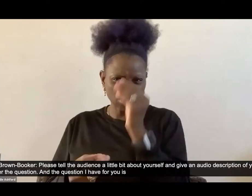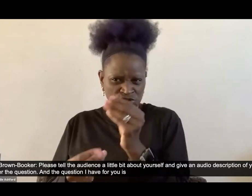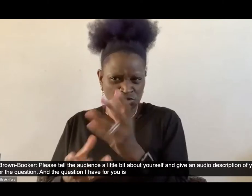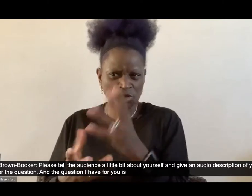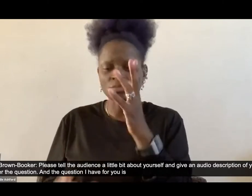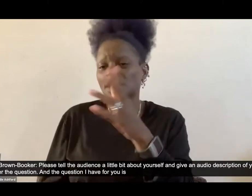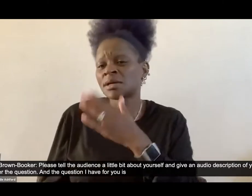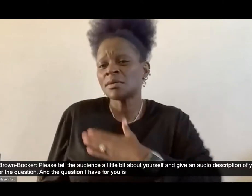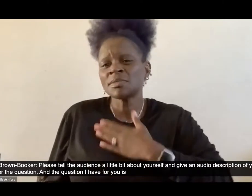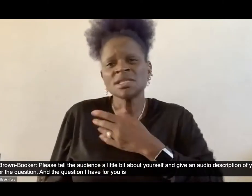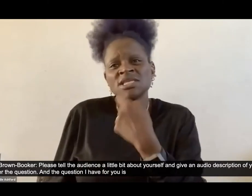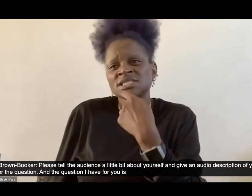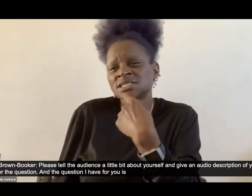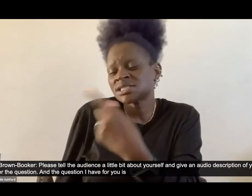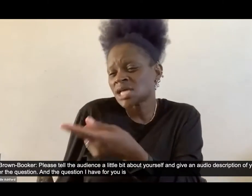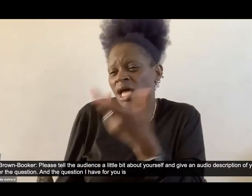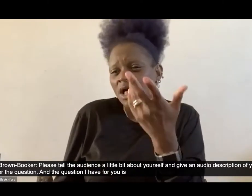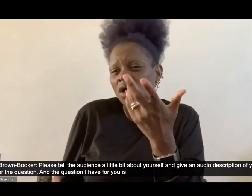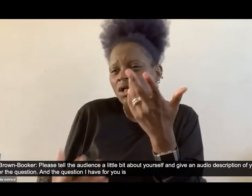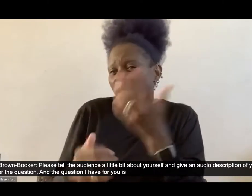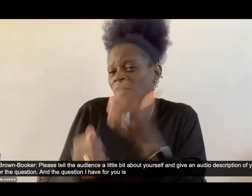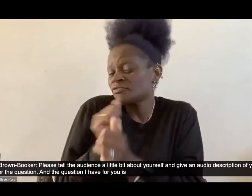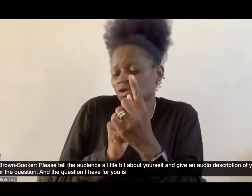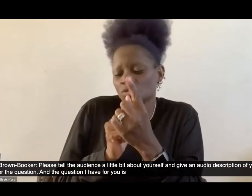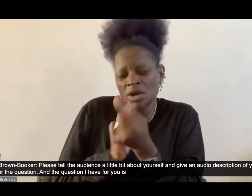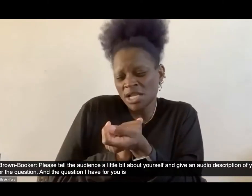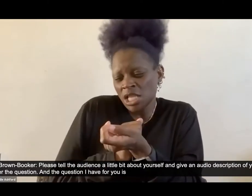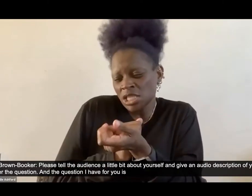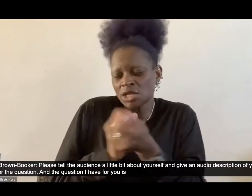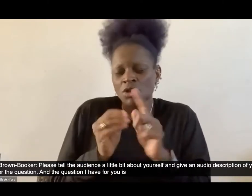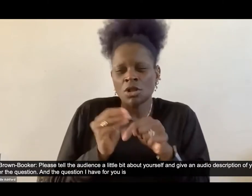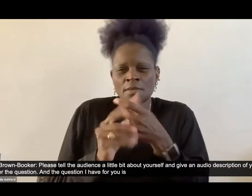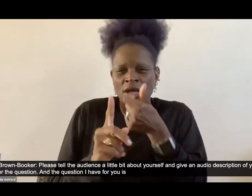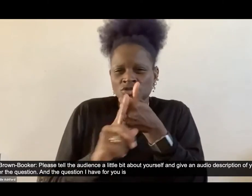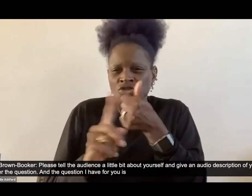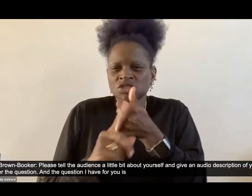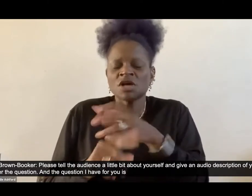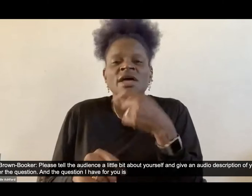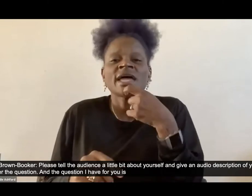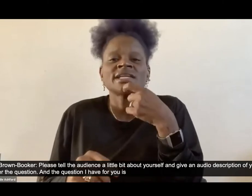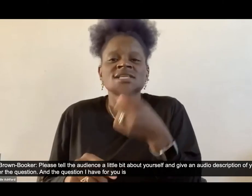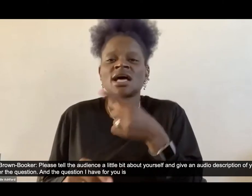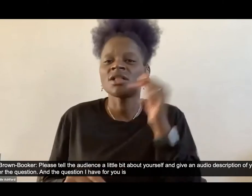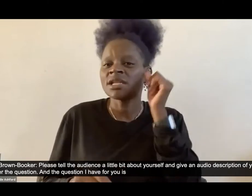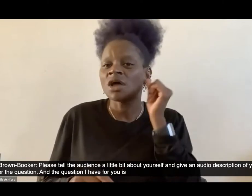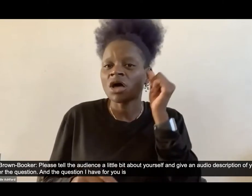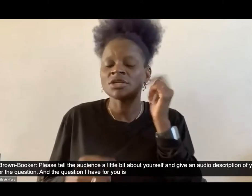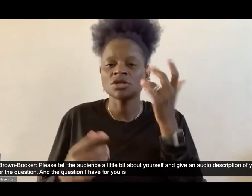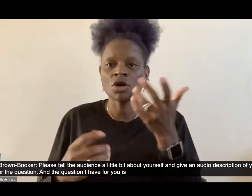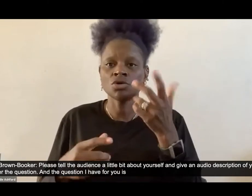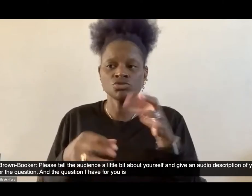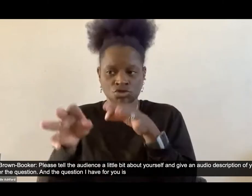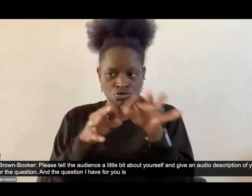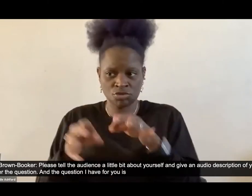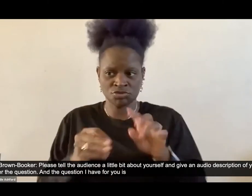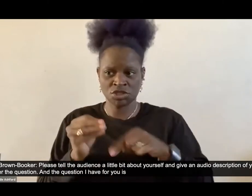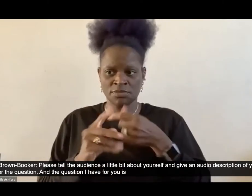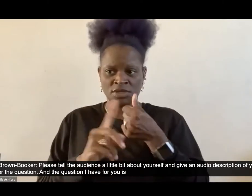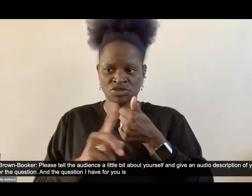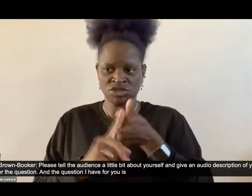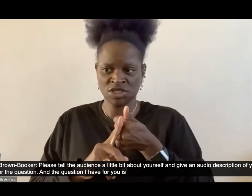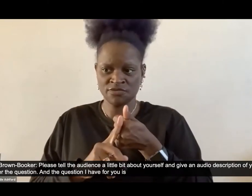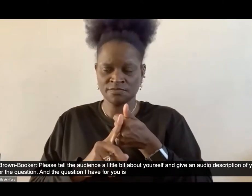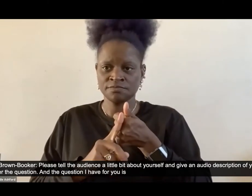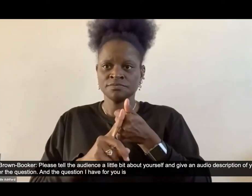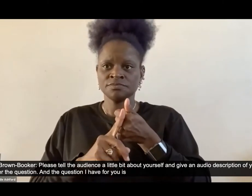the audience a little bit about yourself and give an audio description of yourself when you answer the question. And the question I